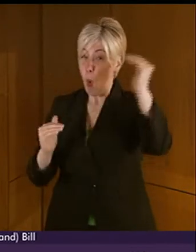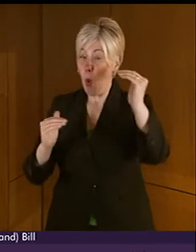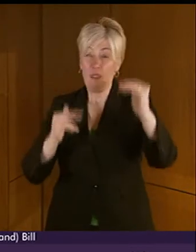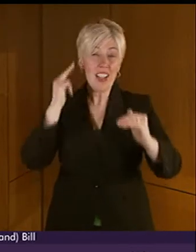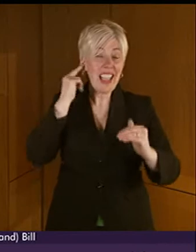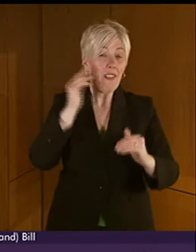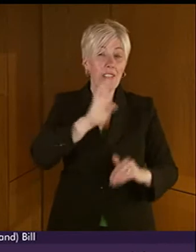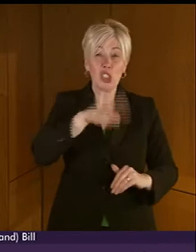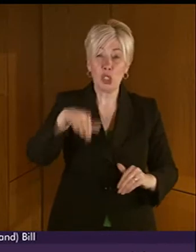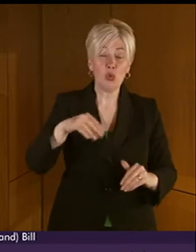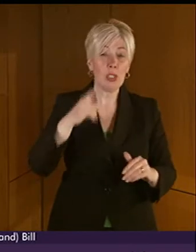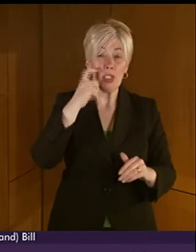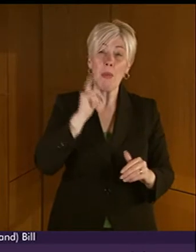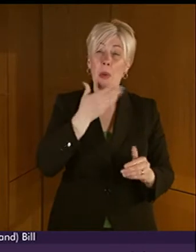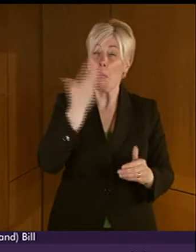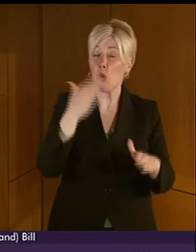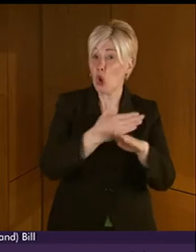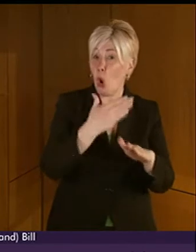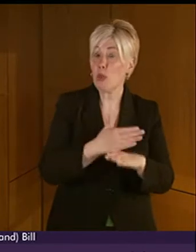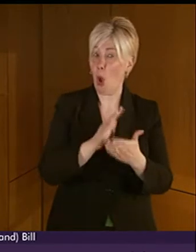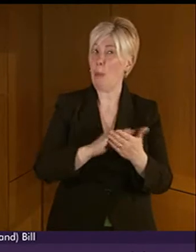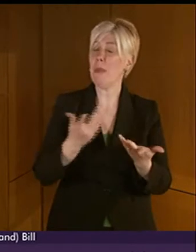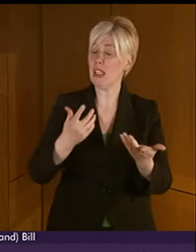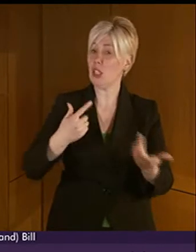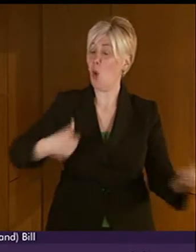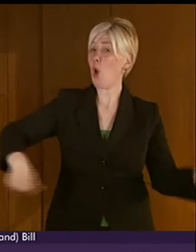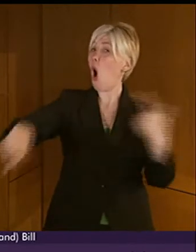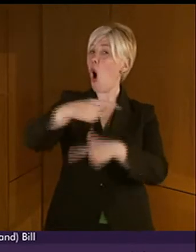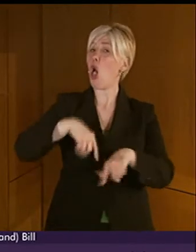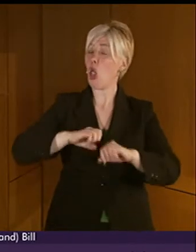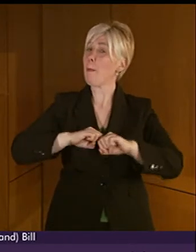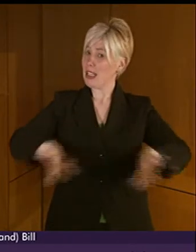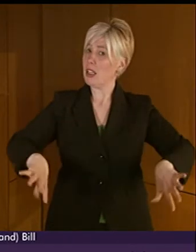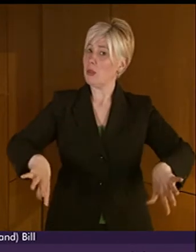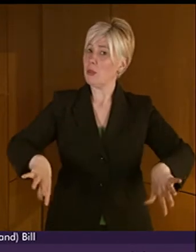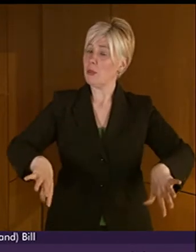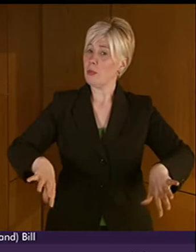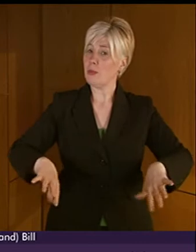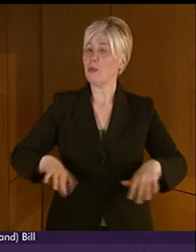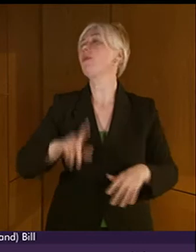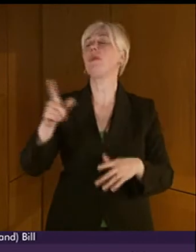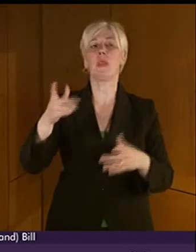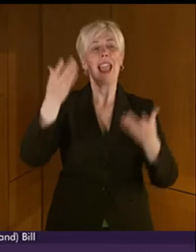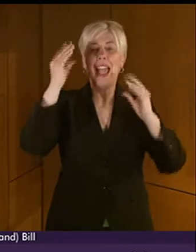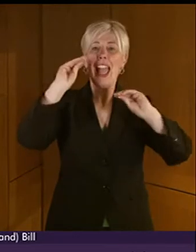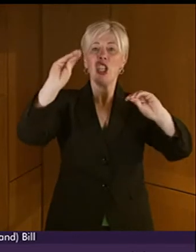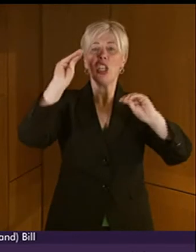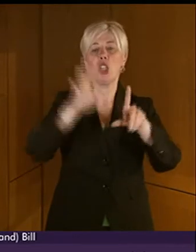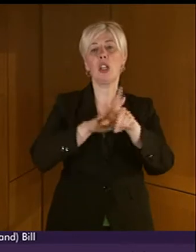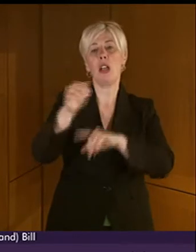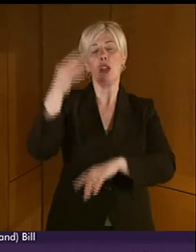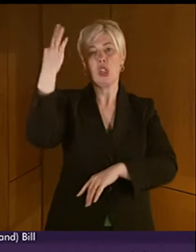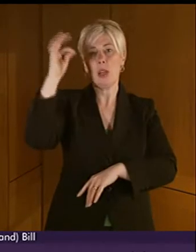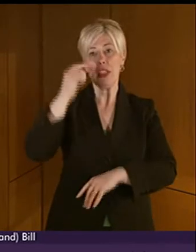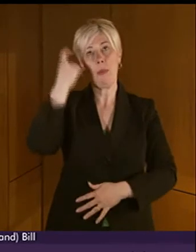We really are missing out. Turning to the Education and Culture Committee's consideration of